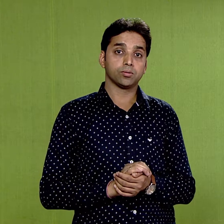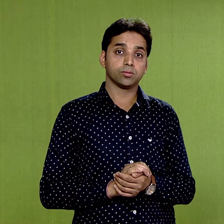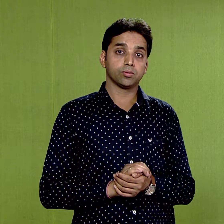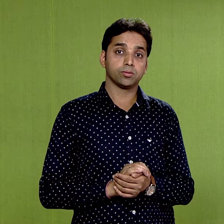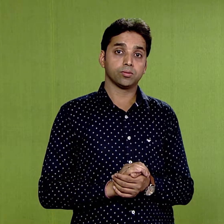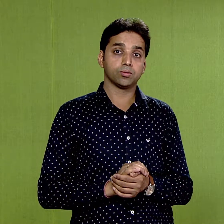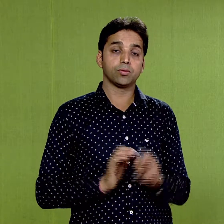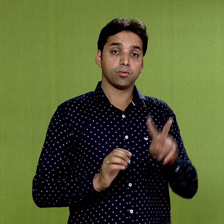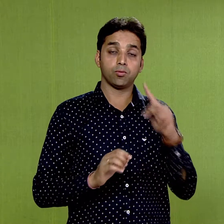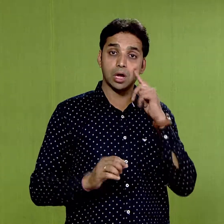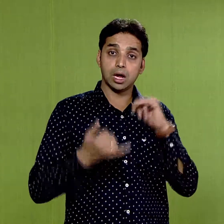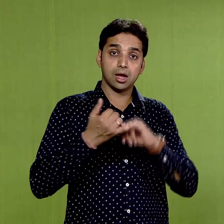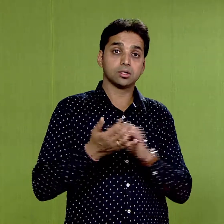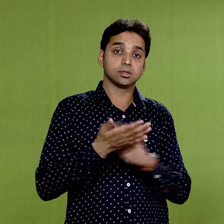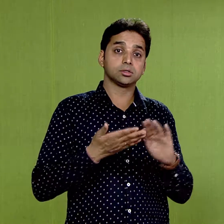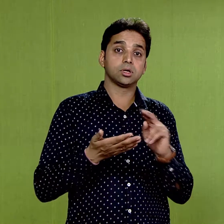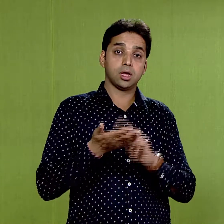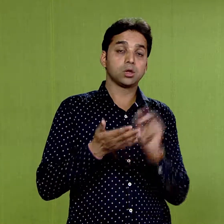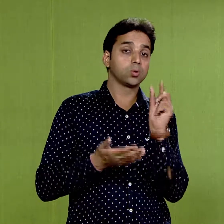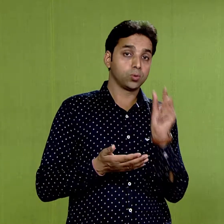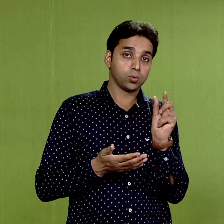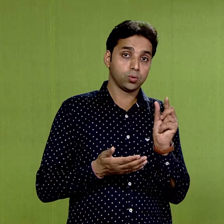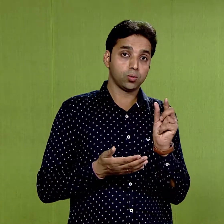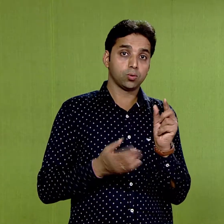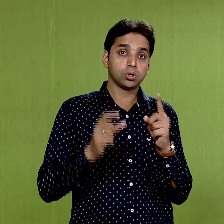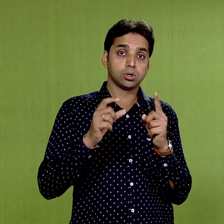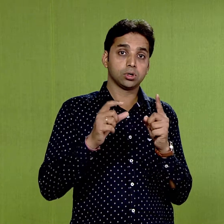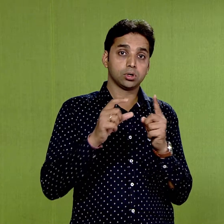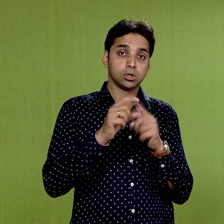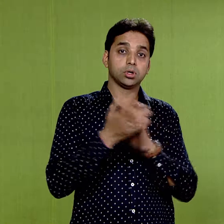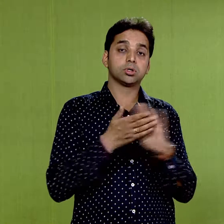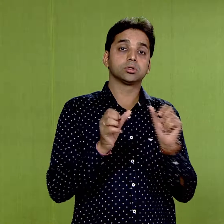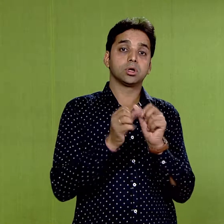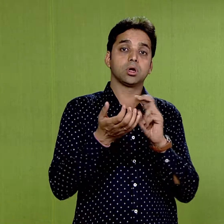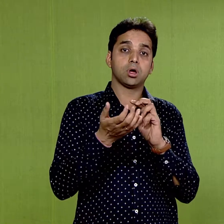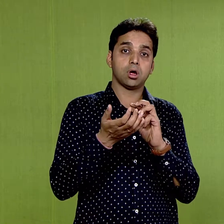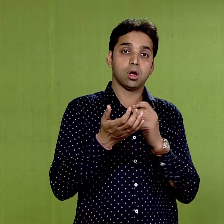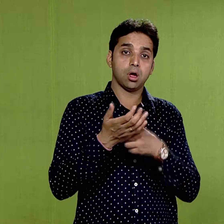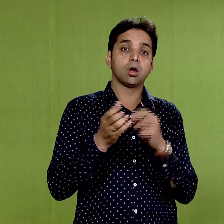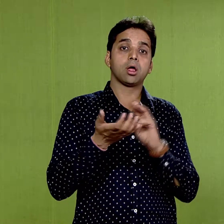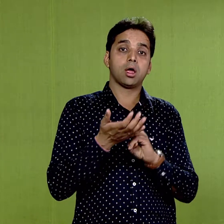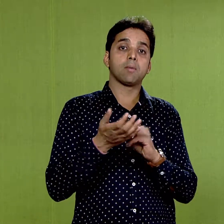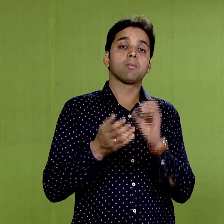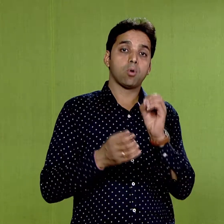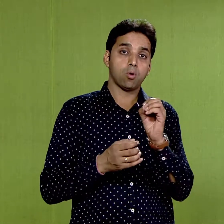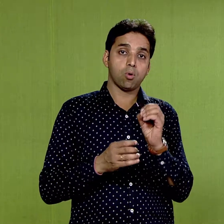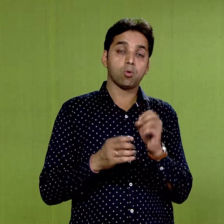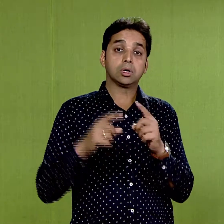V-I-S-H-N-U-D-H-A-R-M-O-T-T-A